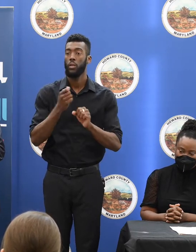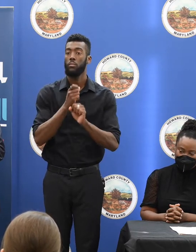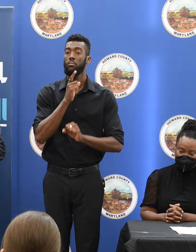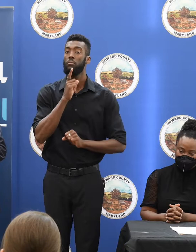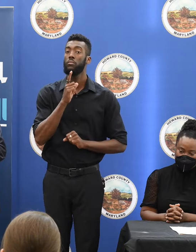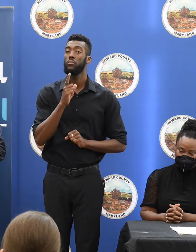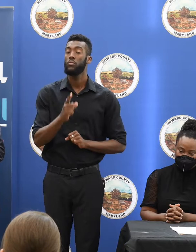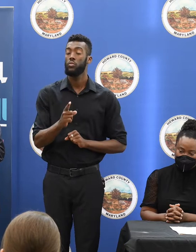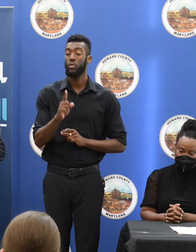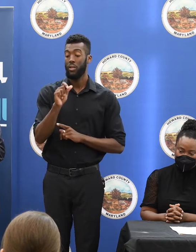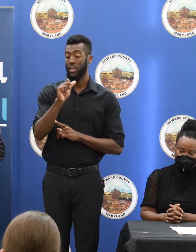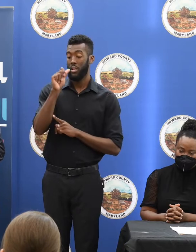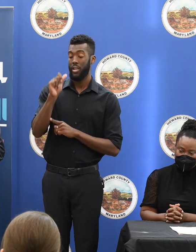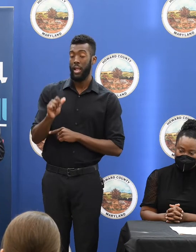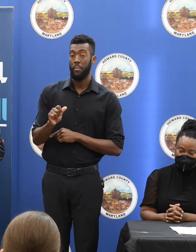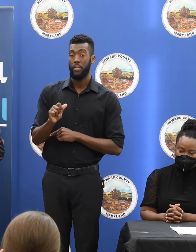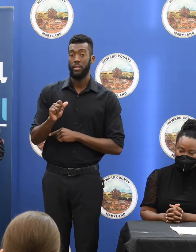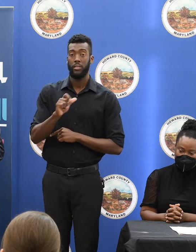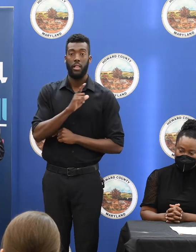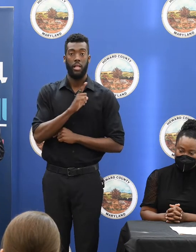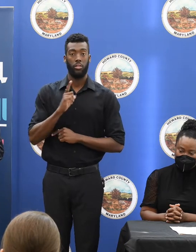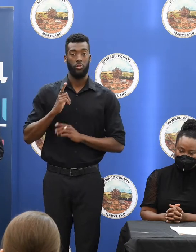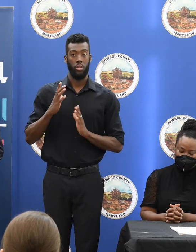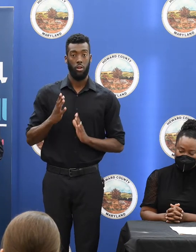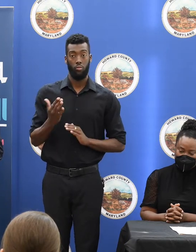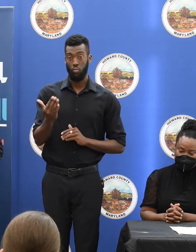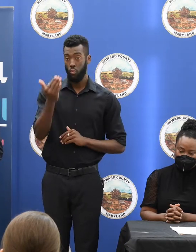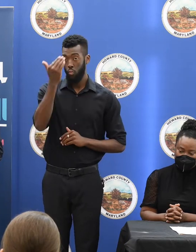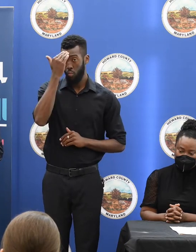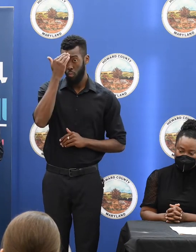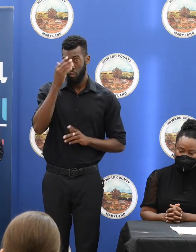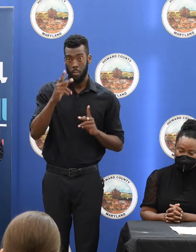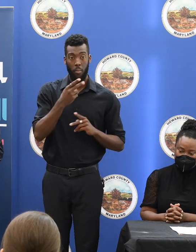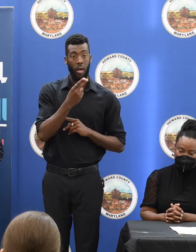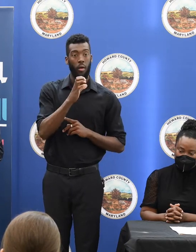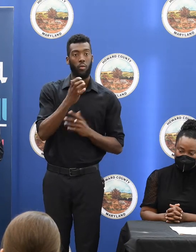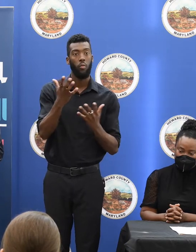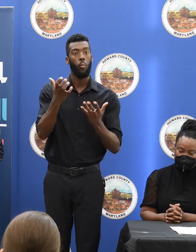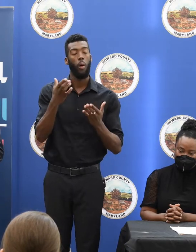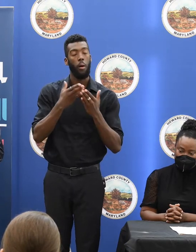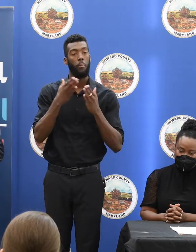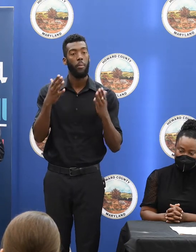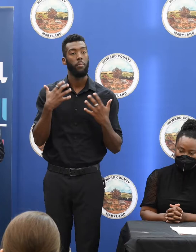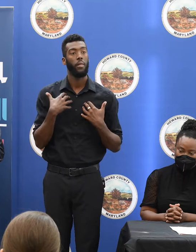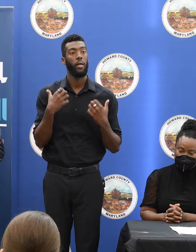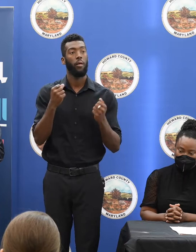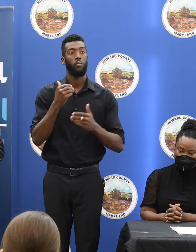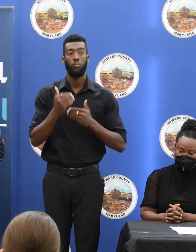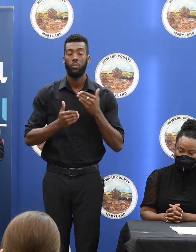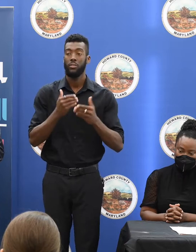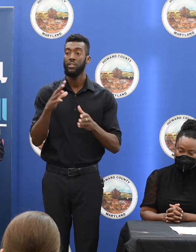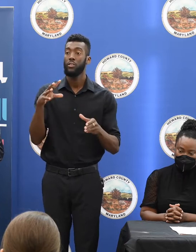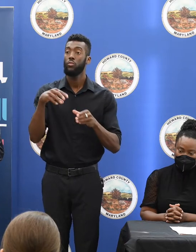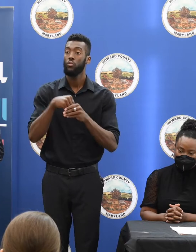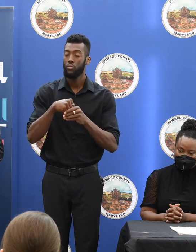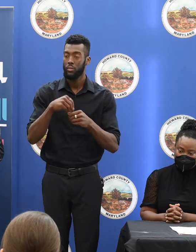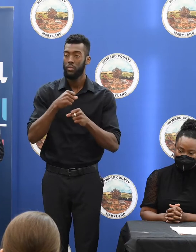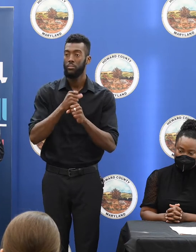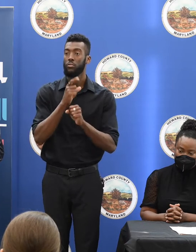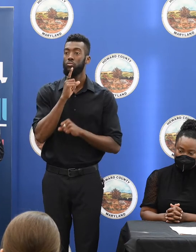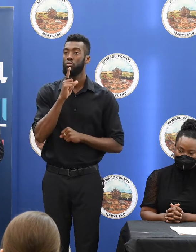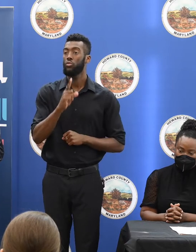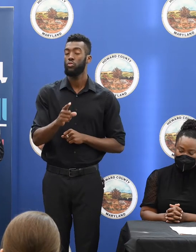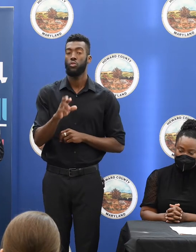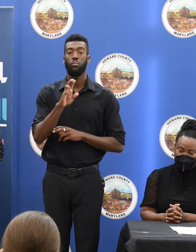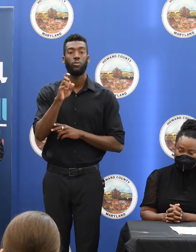the Annapolis legislators know that the people of Howard County want public health progress, including on making prescription